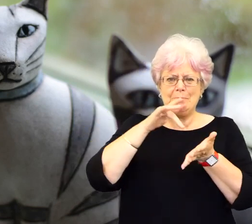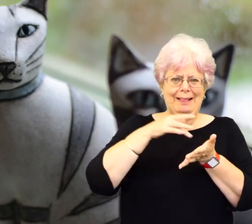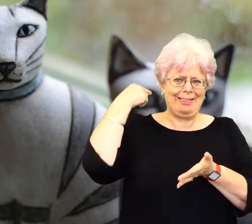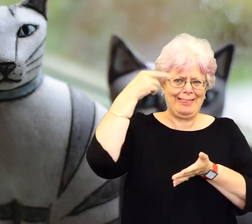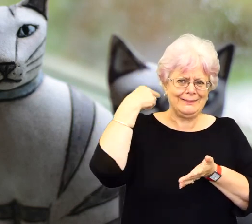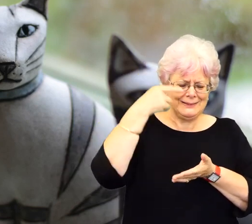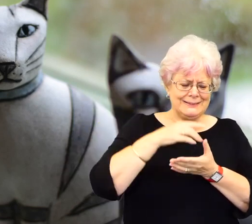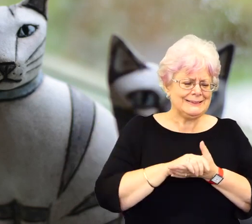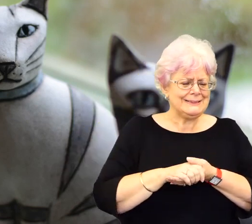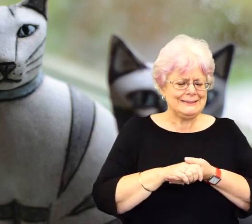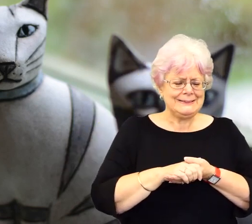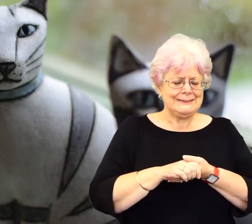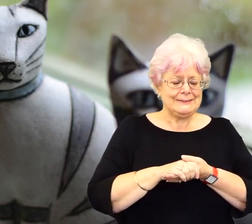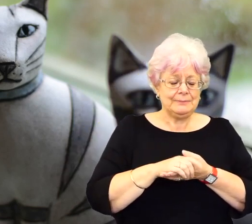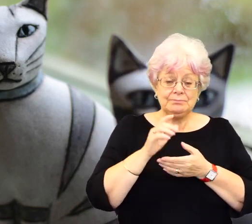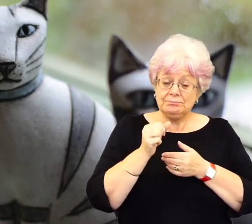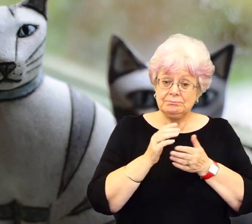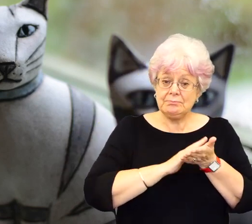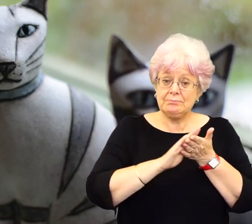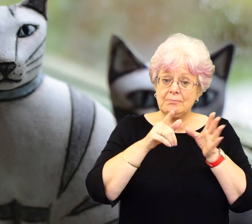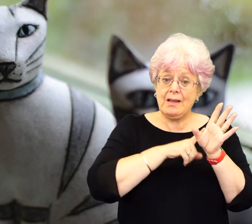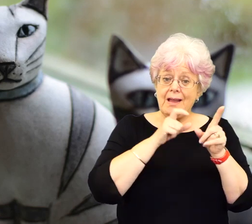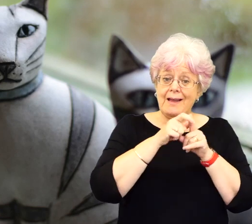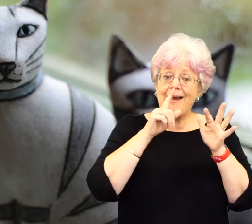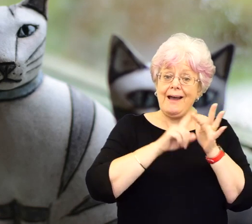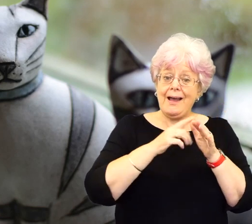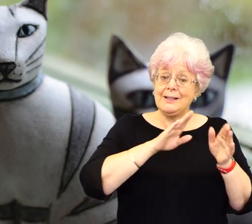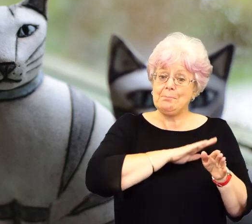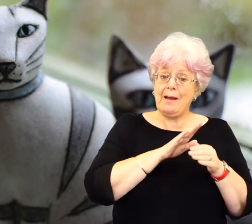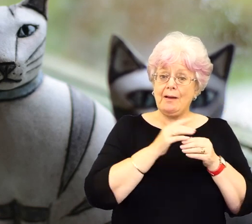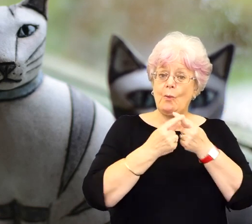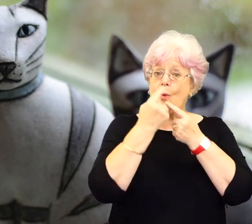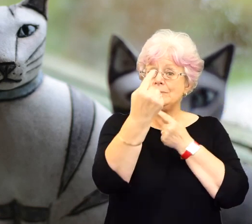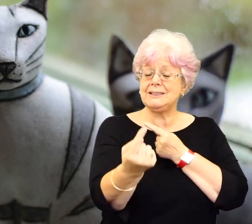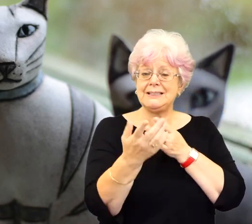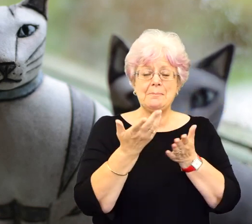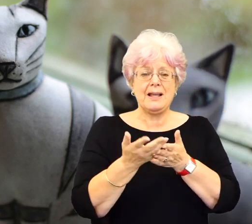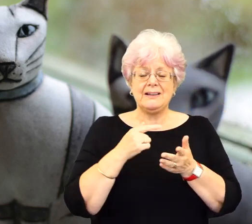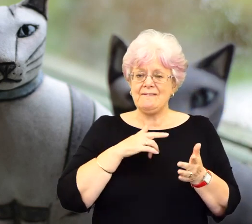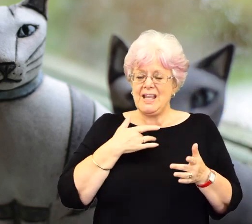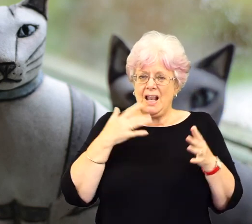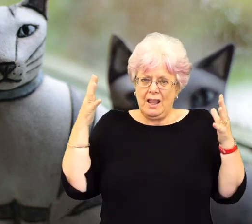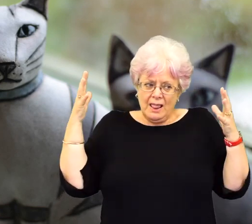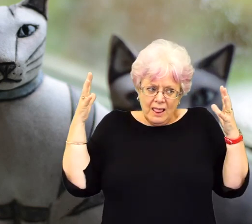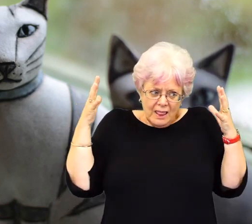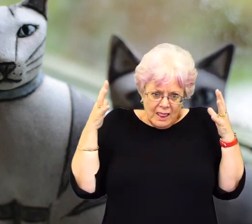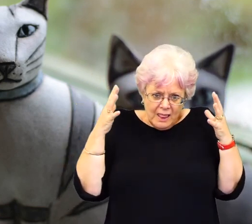in the middle of London. I know Hyde Park across the road, but it's not, not really countryside. I felt very claustrophobic, and they just